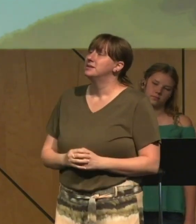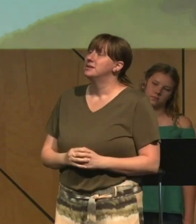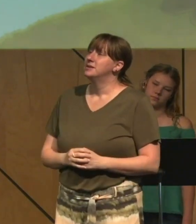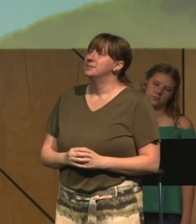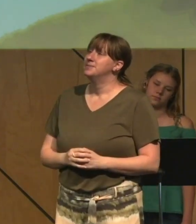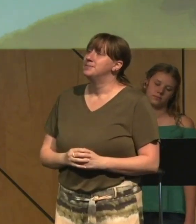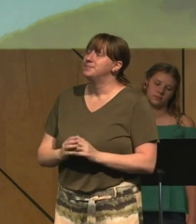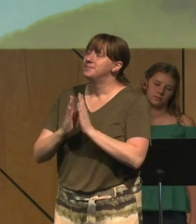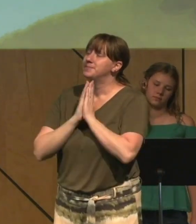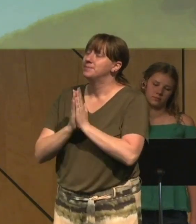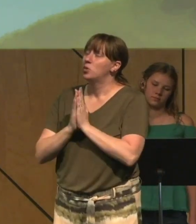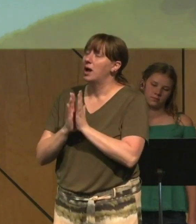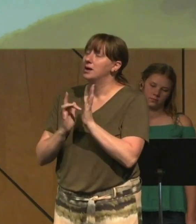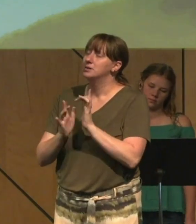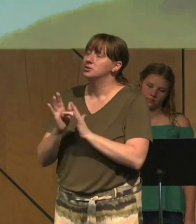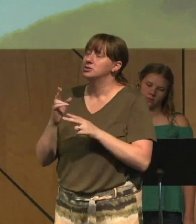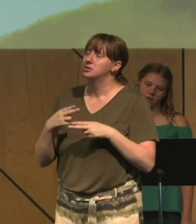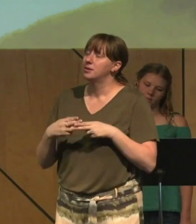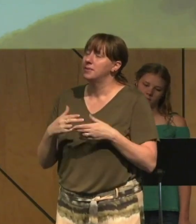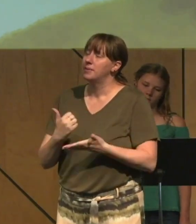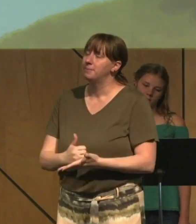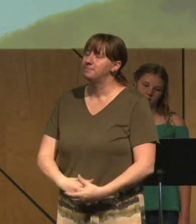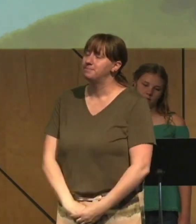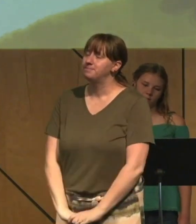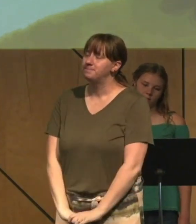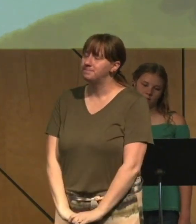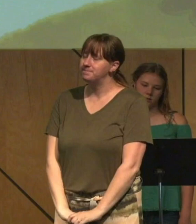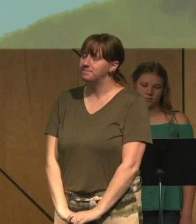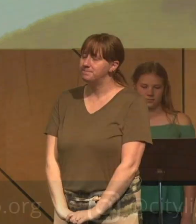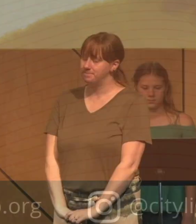I pray all these things in Jesus' good name. Amen.